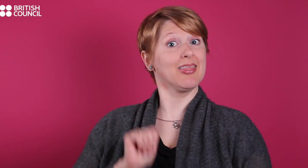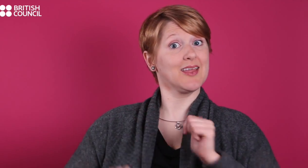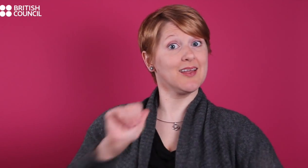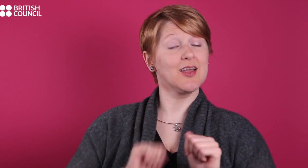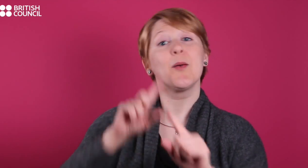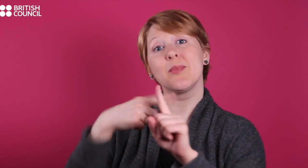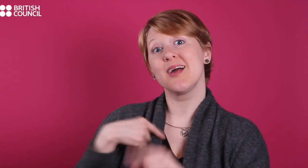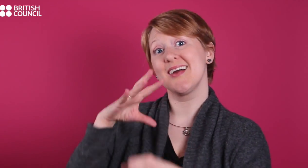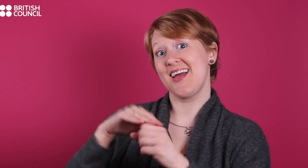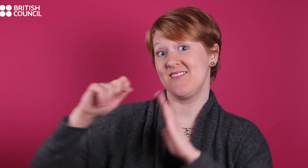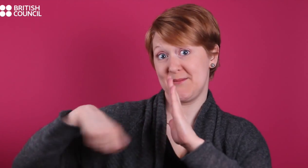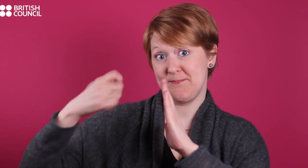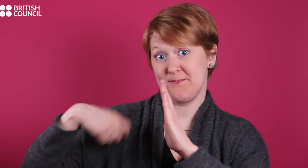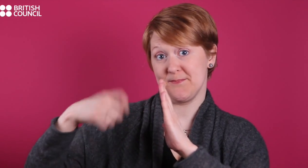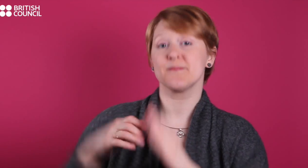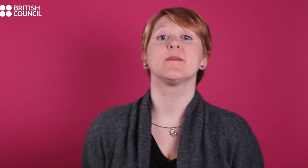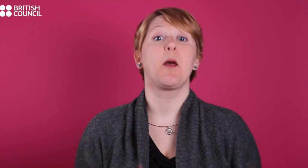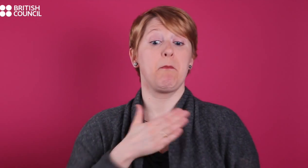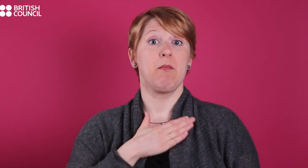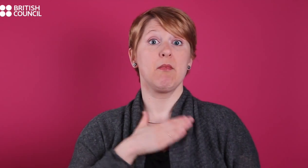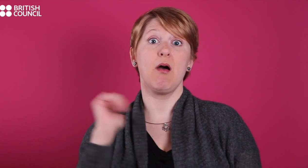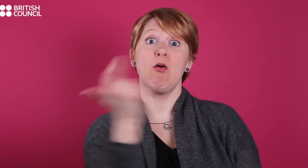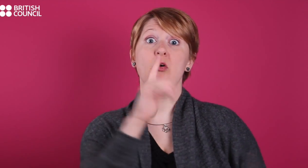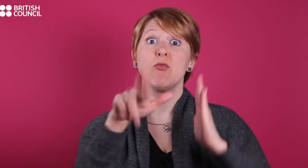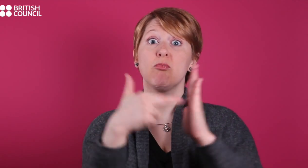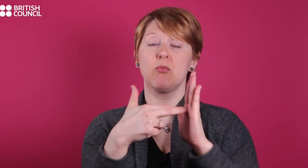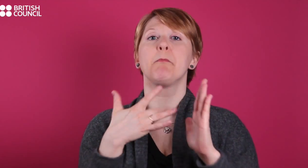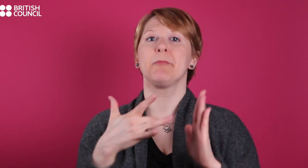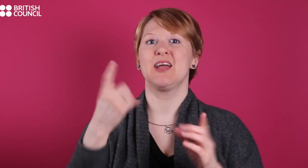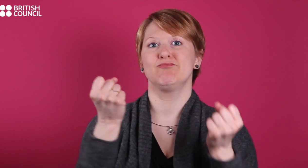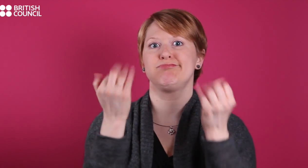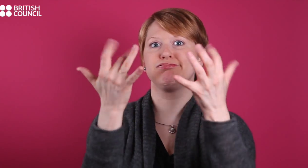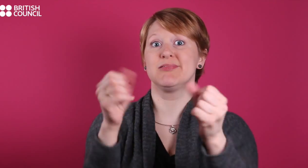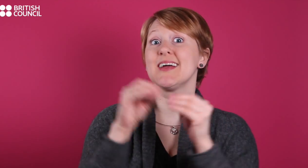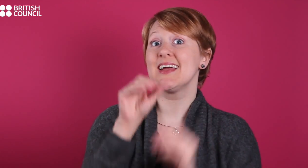I am also involved in film. In all my roles I use ASL, American Sign Language.